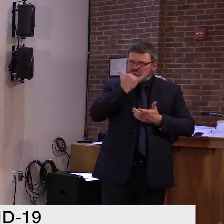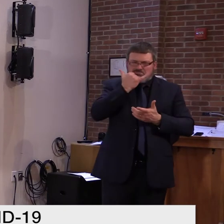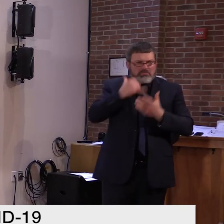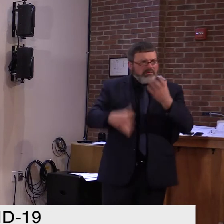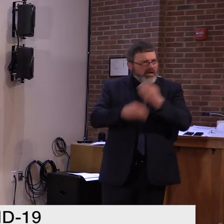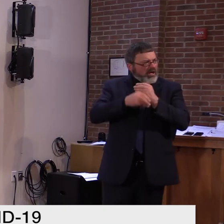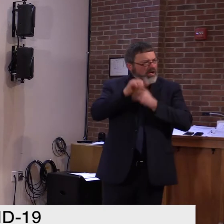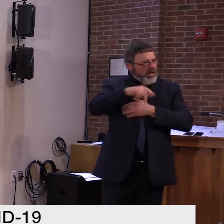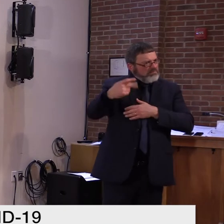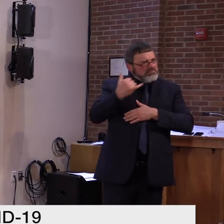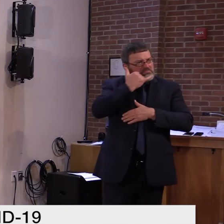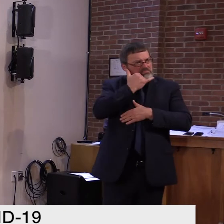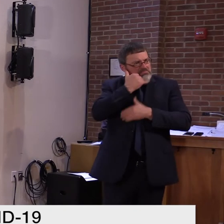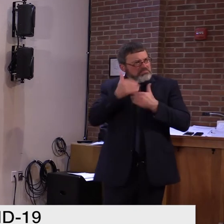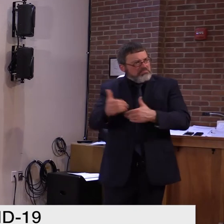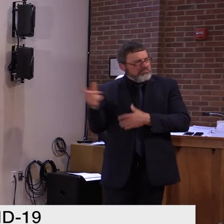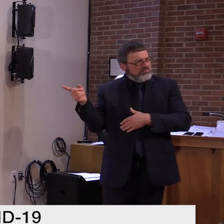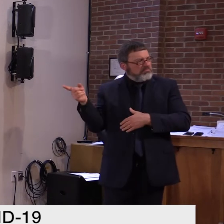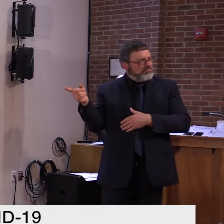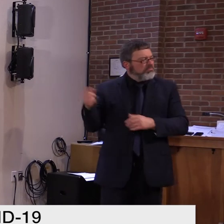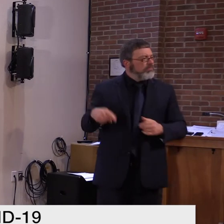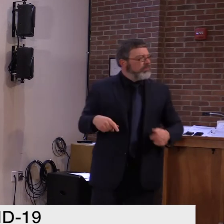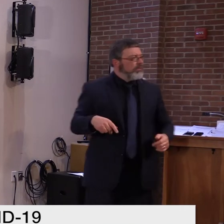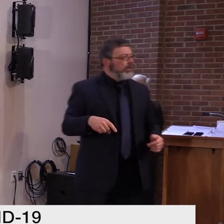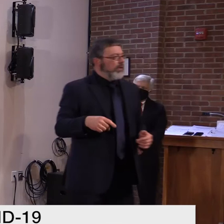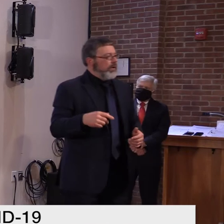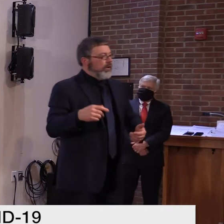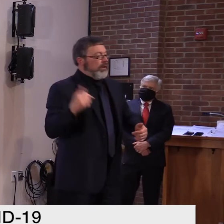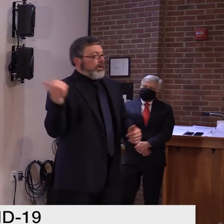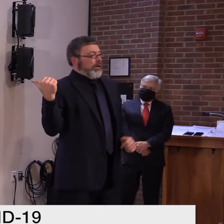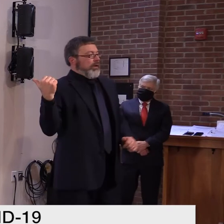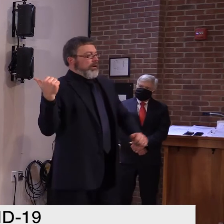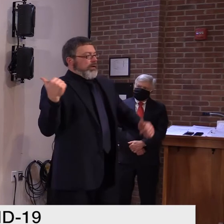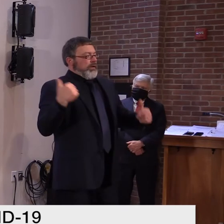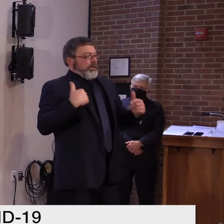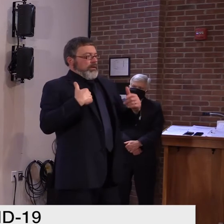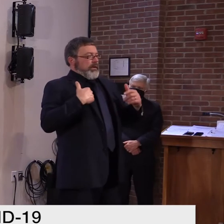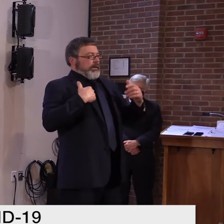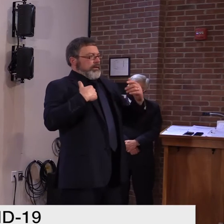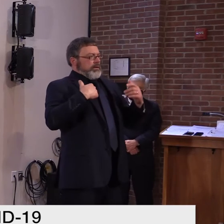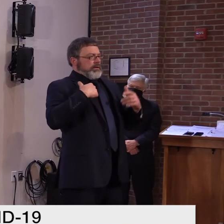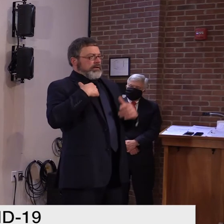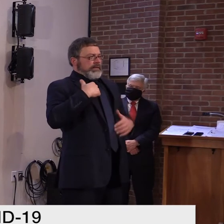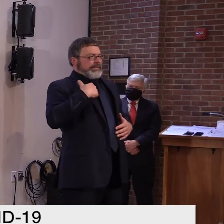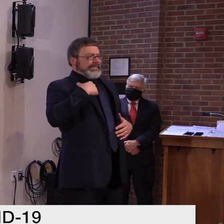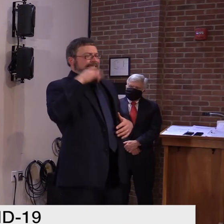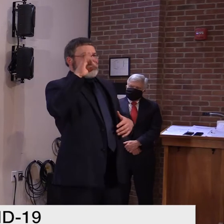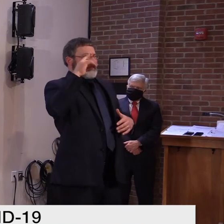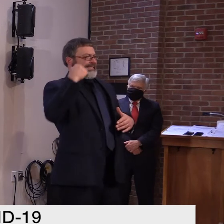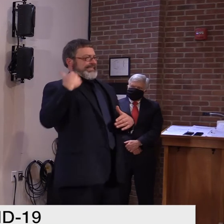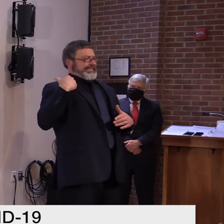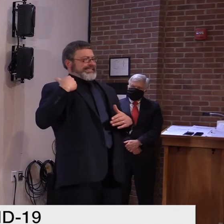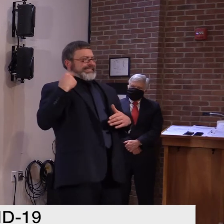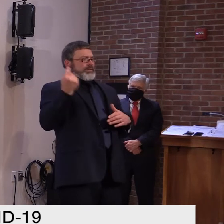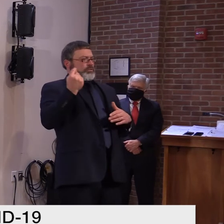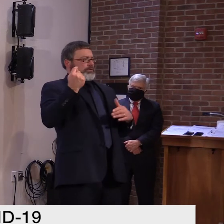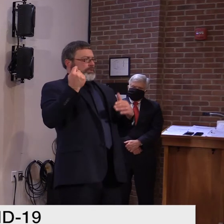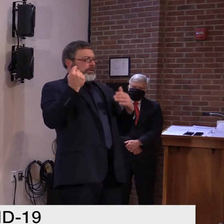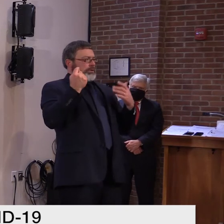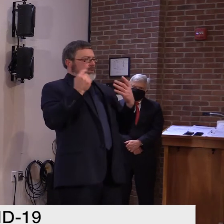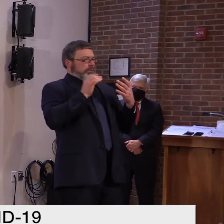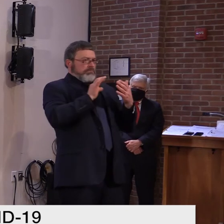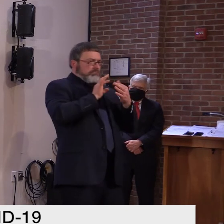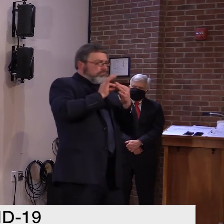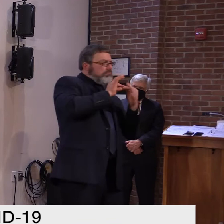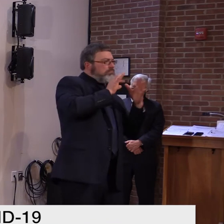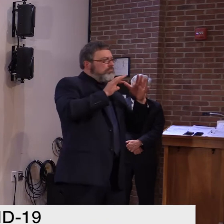Tuesday. Commissioner Pichak is much more articulate than I will be on the subject. I'm not sure if he's on the line,